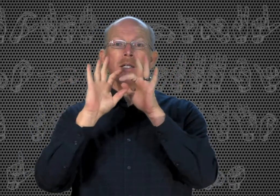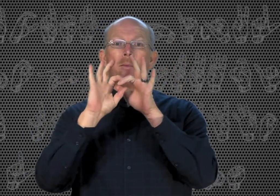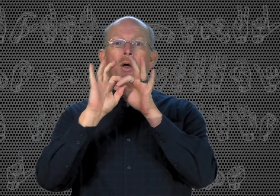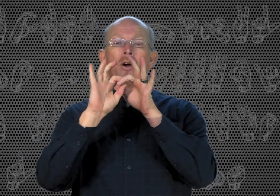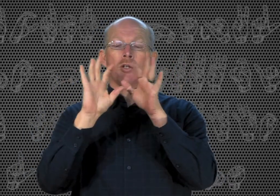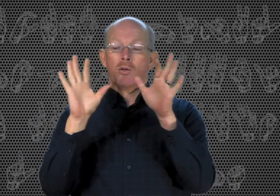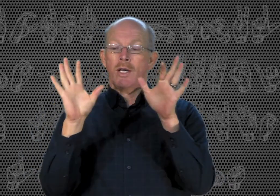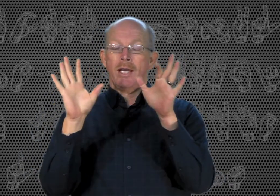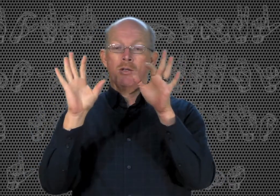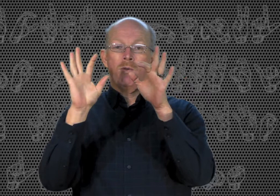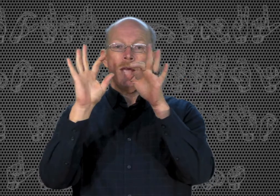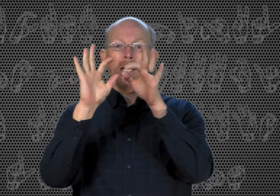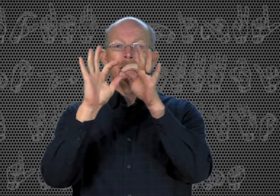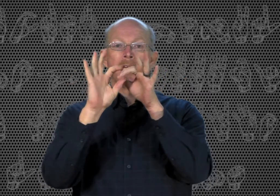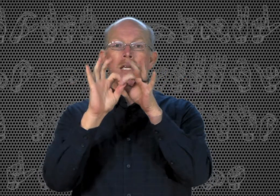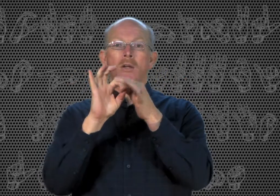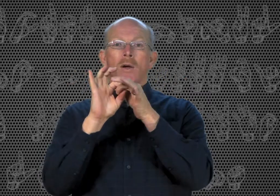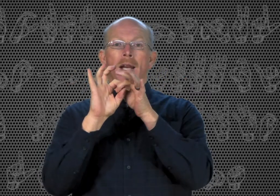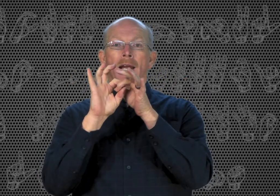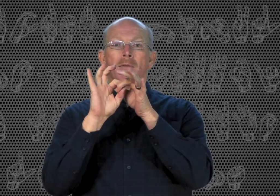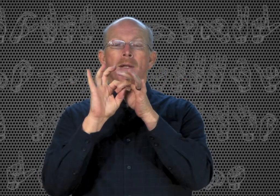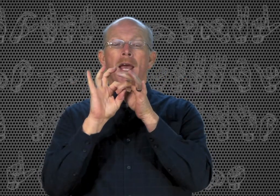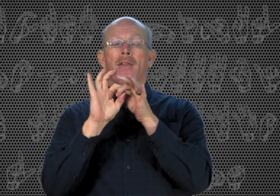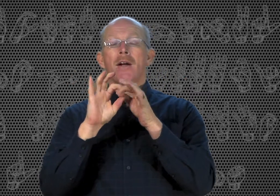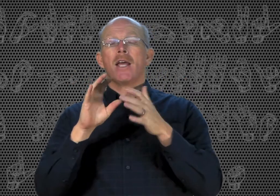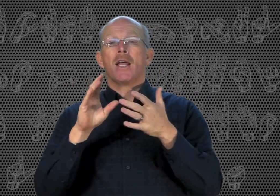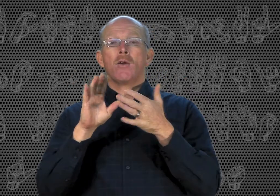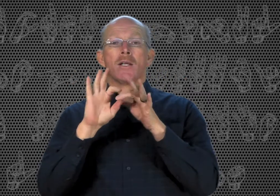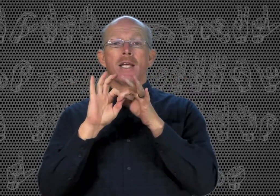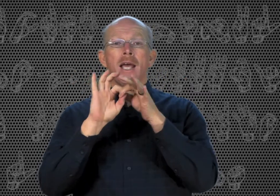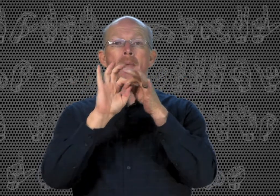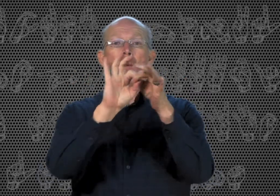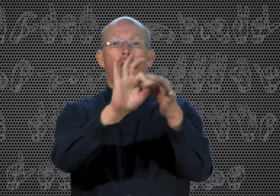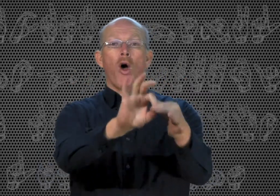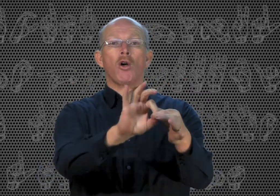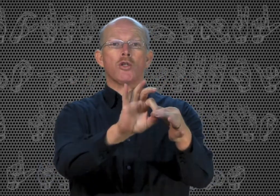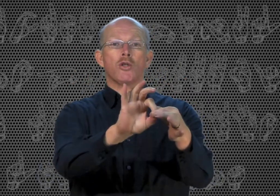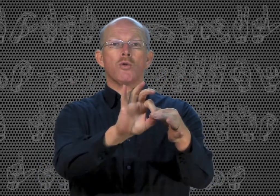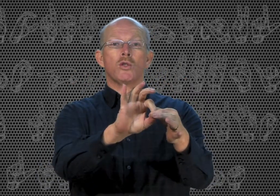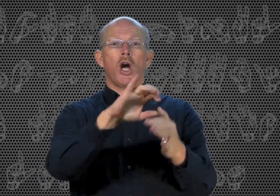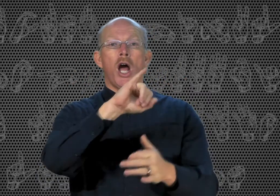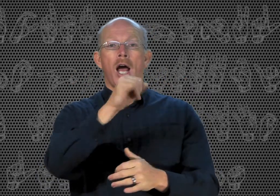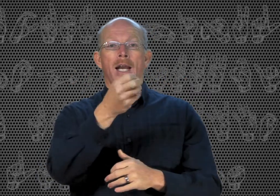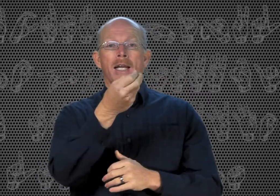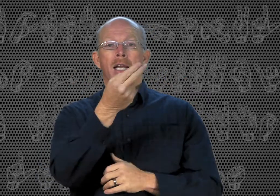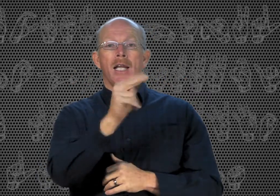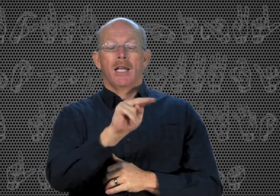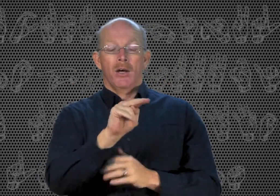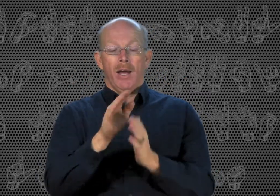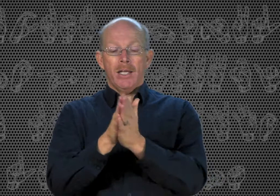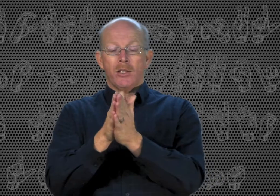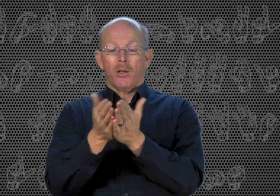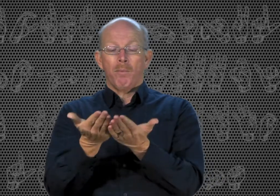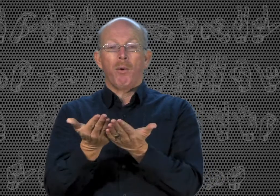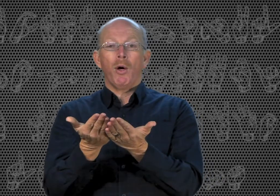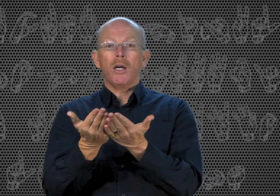to belong to. You take two things. You connect them together. You can say it belongs to John. Okay. So the book